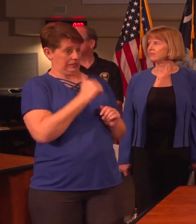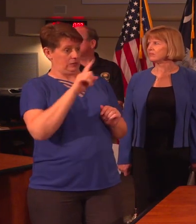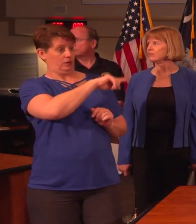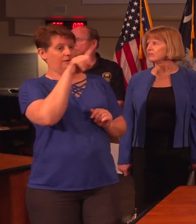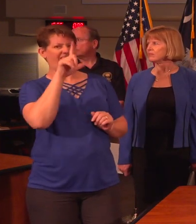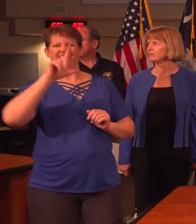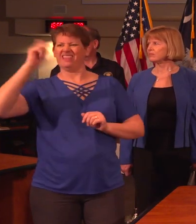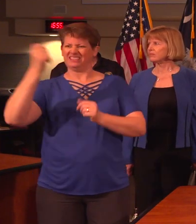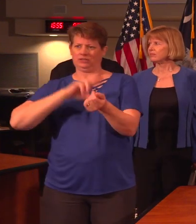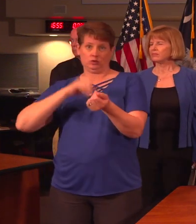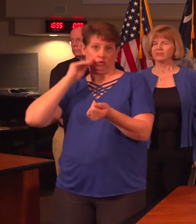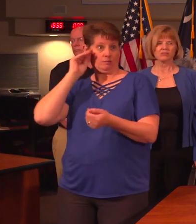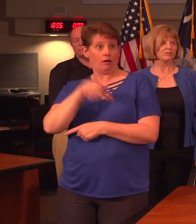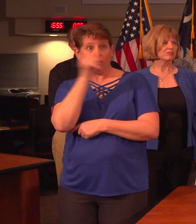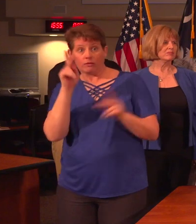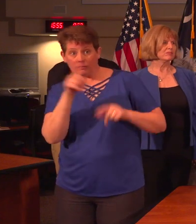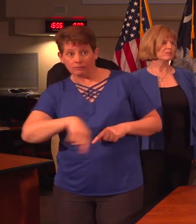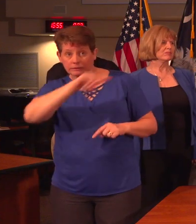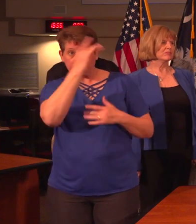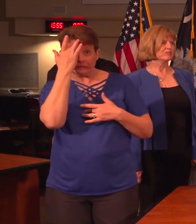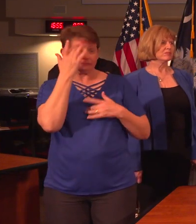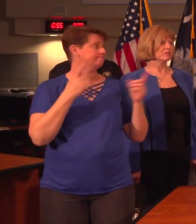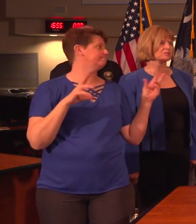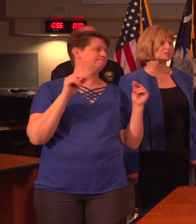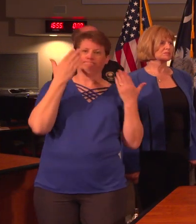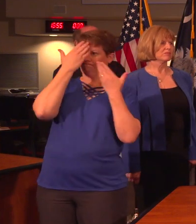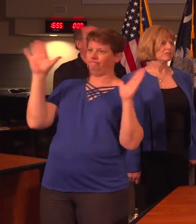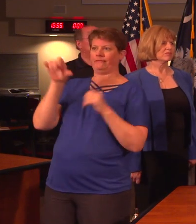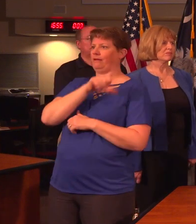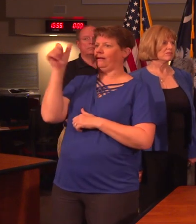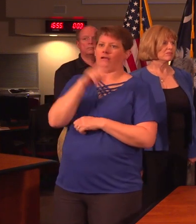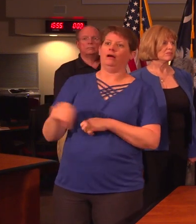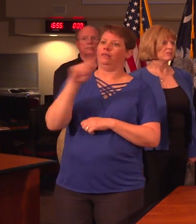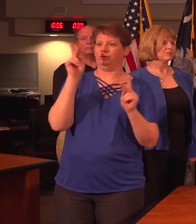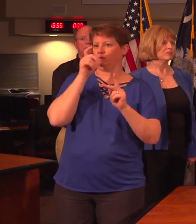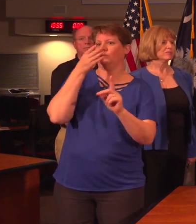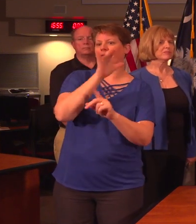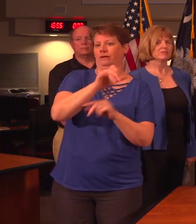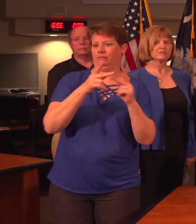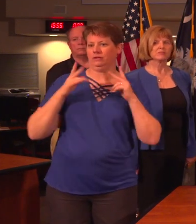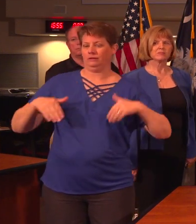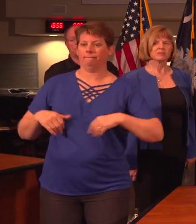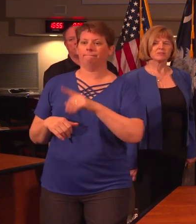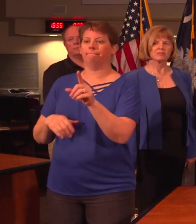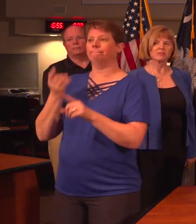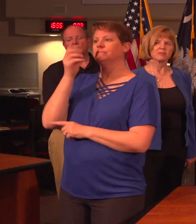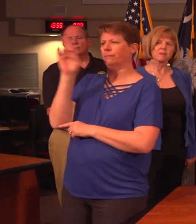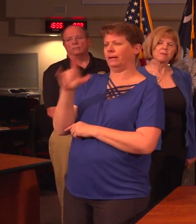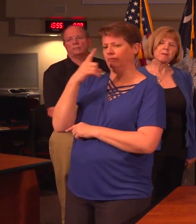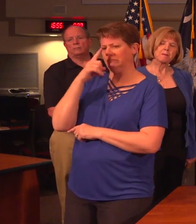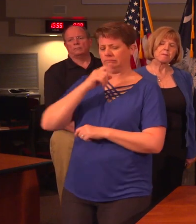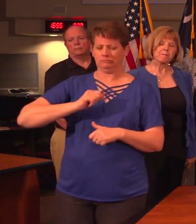Lexington nursing home showing any symptoms right now? No, we're not aware of any other symptoms in that nursing home at this time. Dr. Bell, if you can address